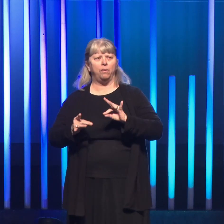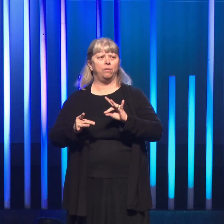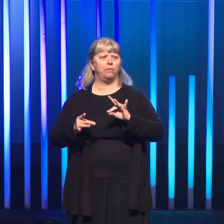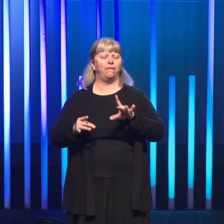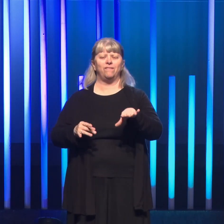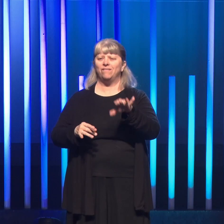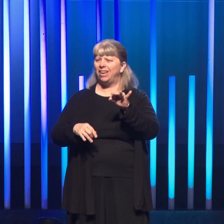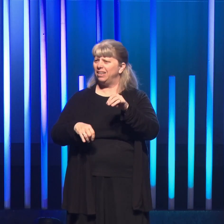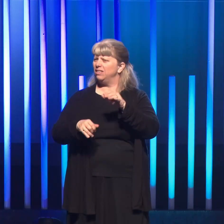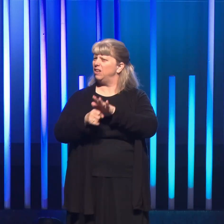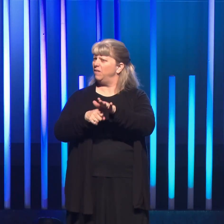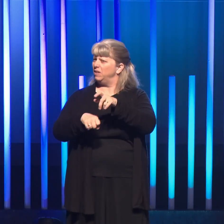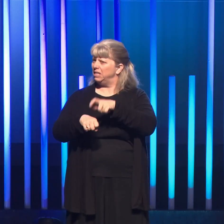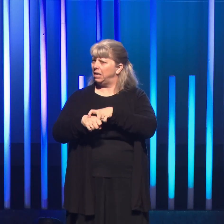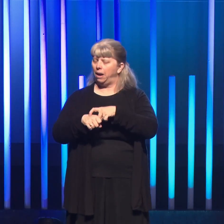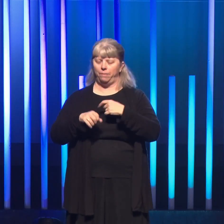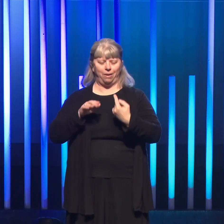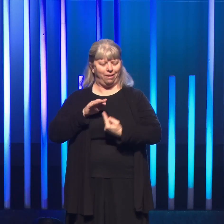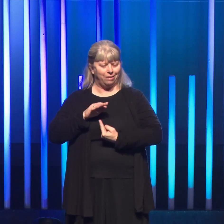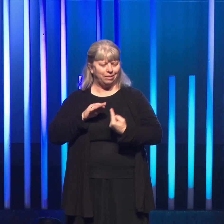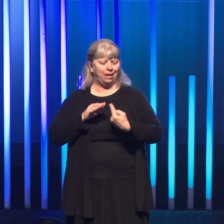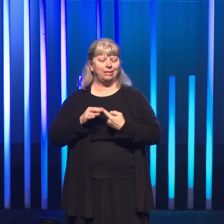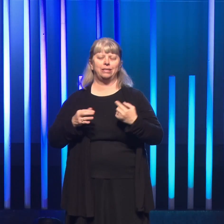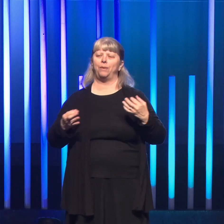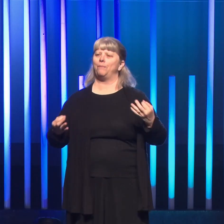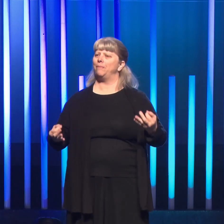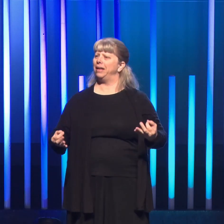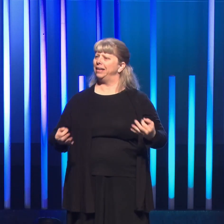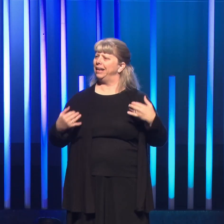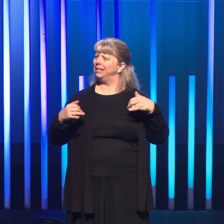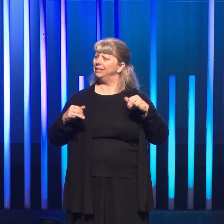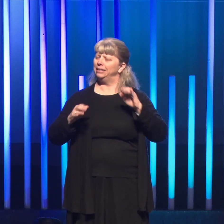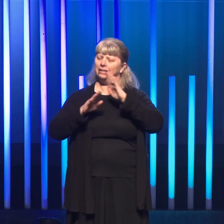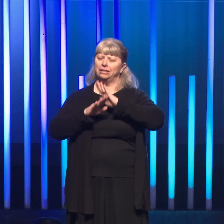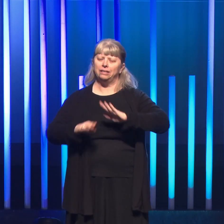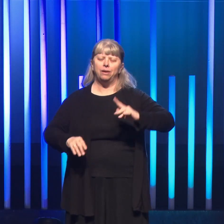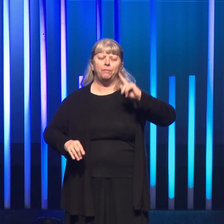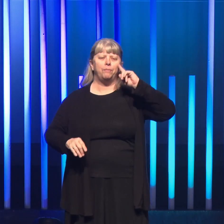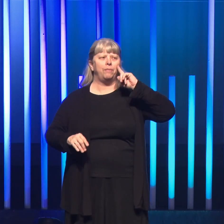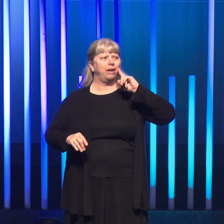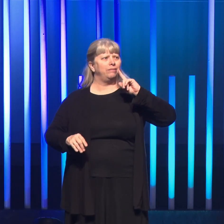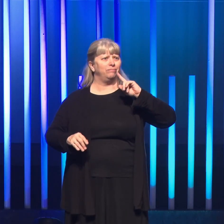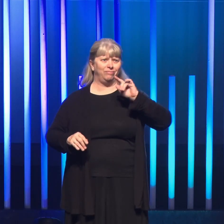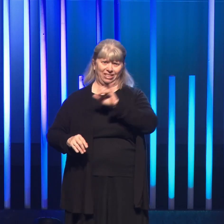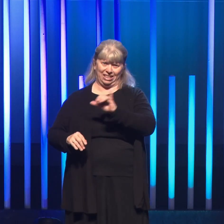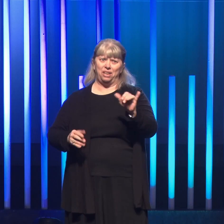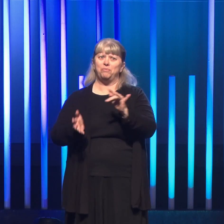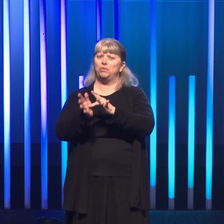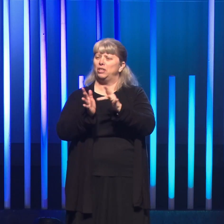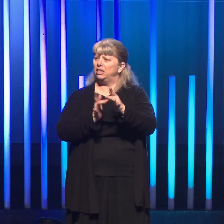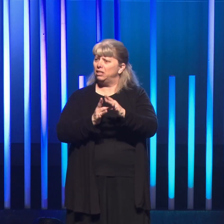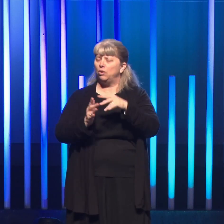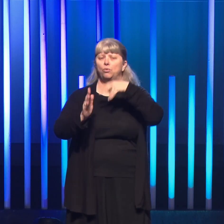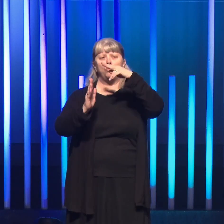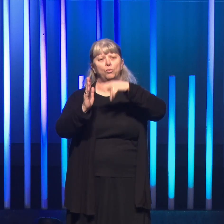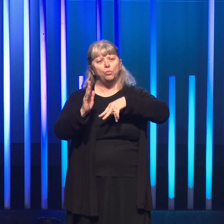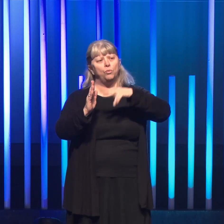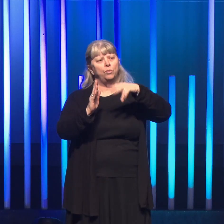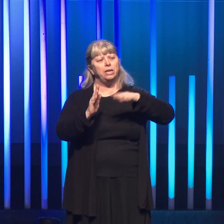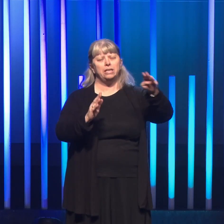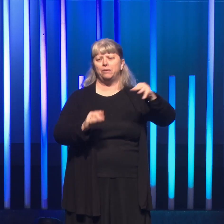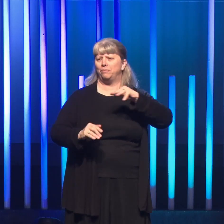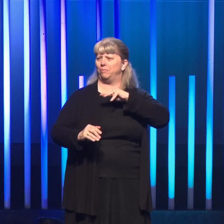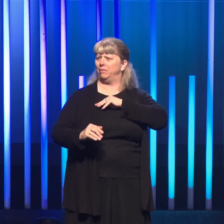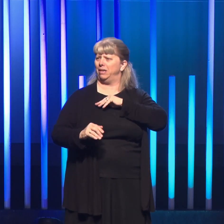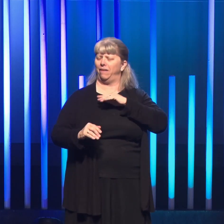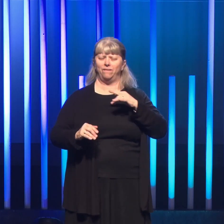finding times of isolation to meditate and still the mind. Jesus was no different. As you read through his ministry, you